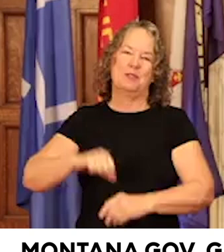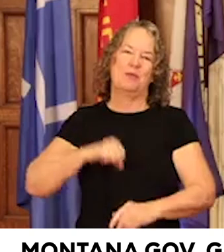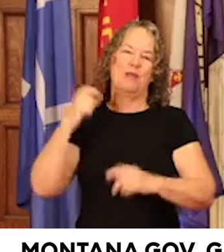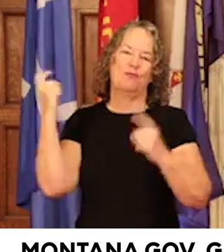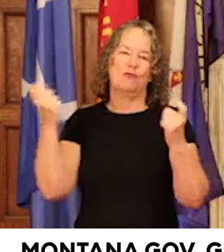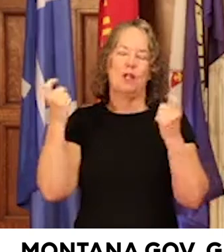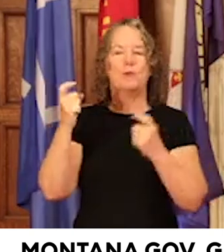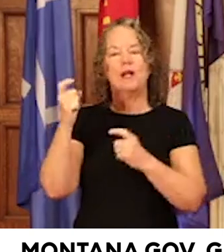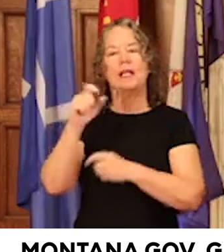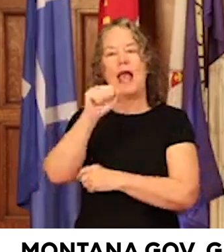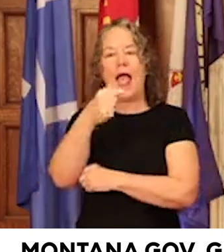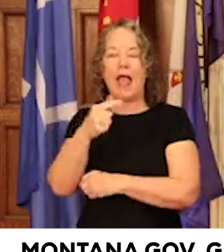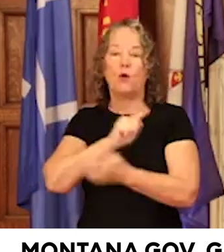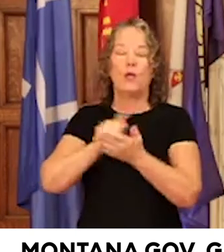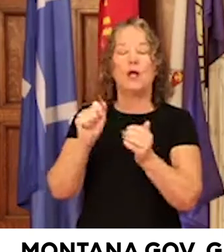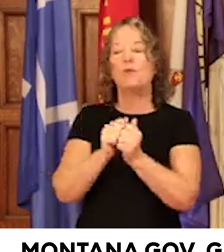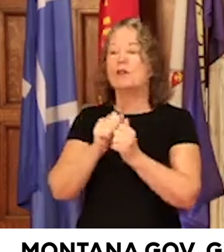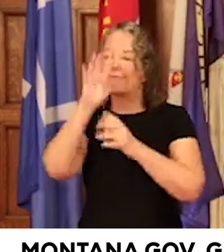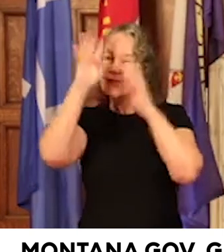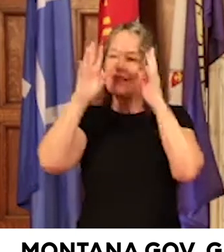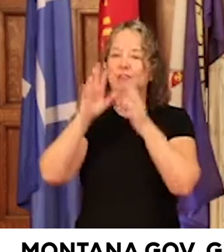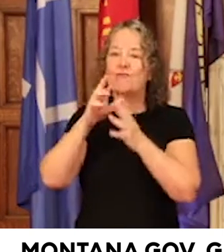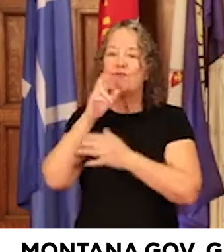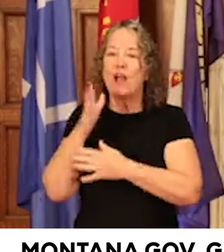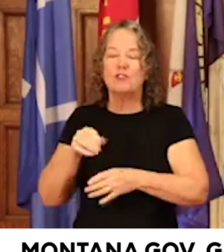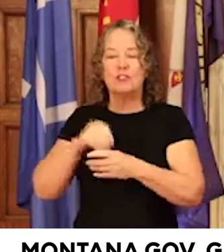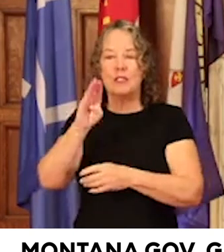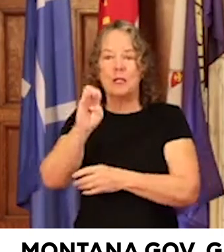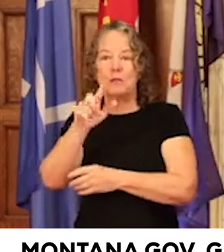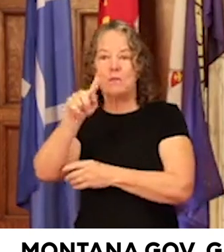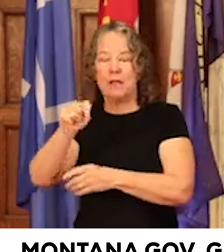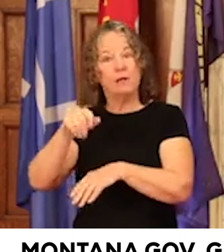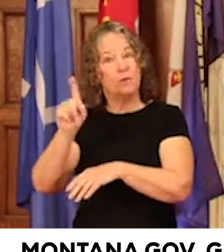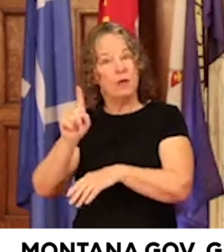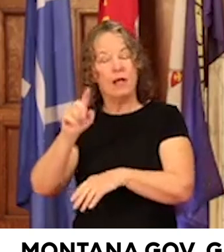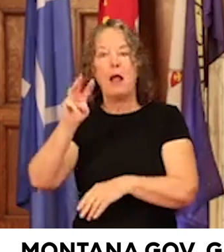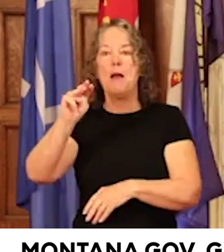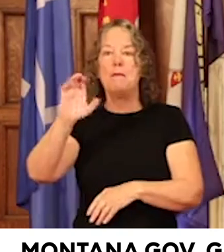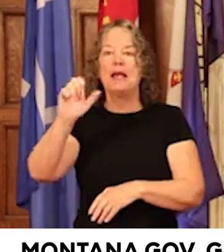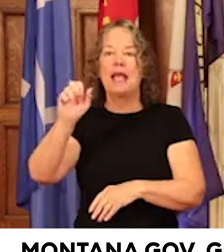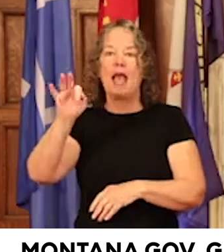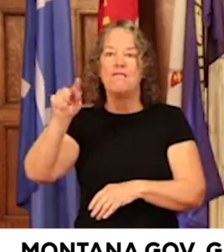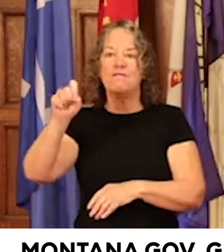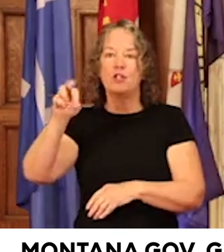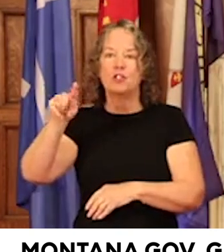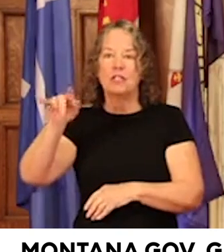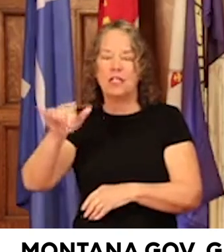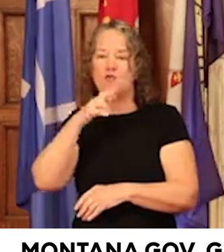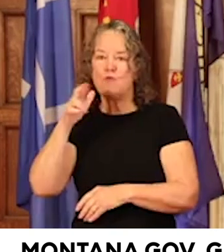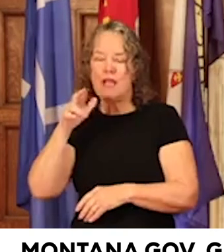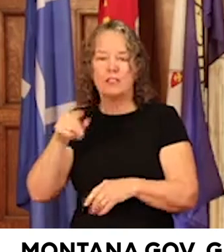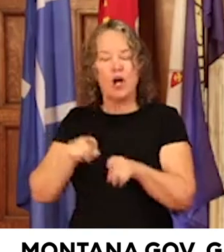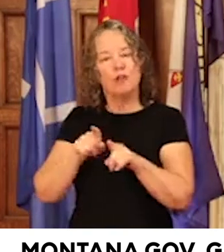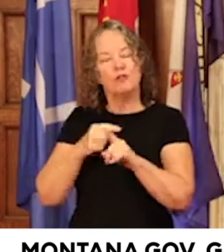with innovative ranchers in the at the McCafferty Ranch. I was also proud to join the next generation of